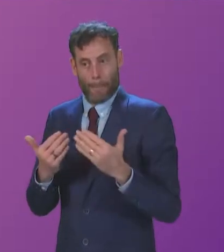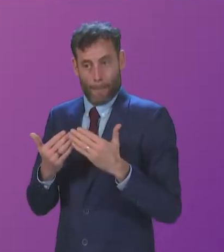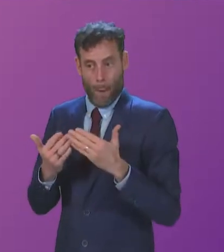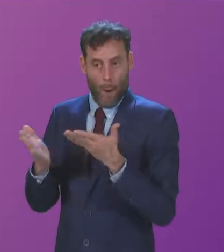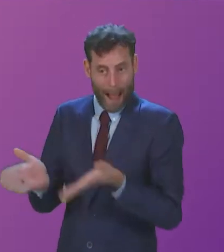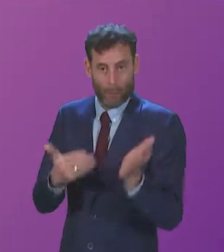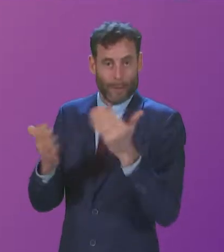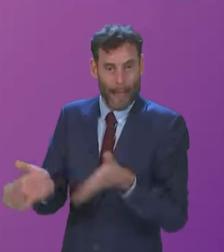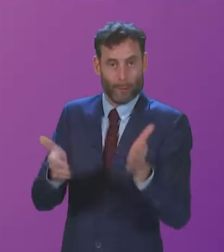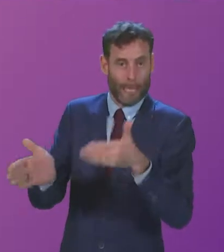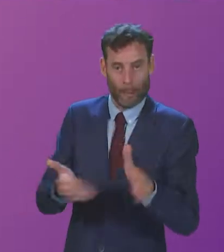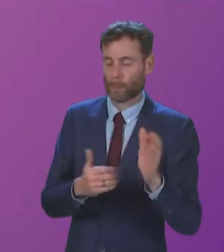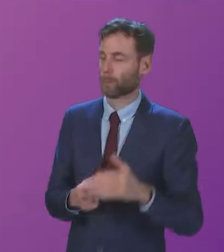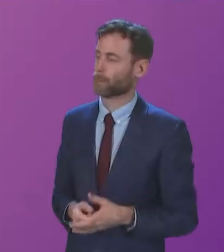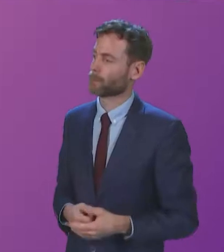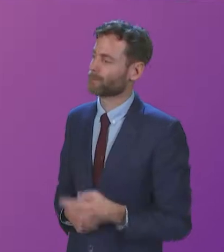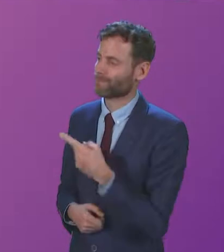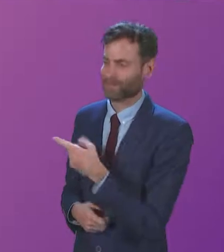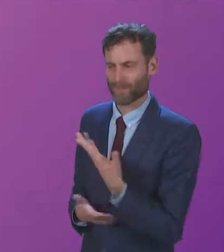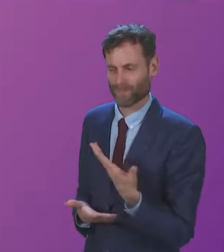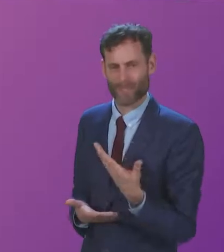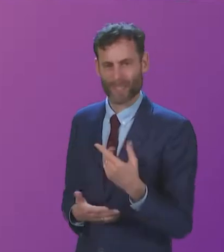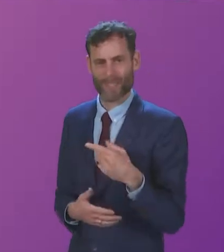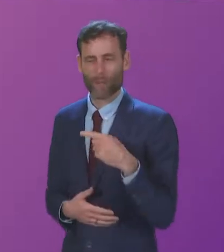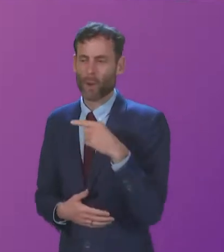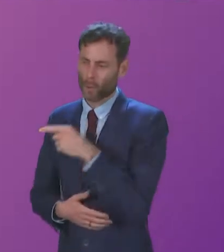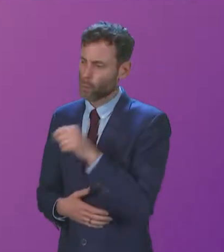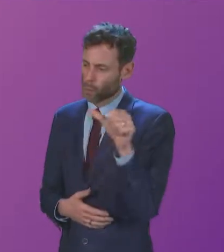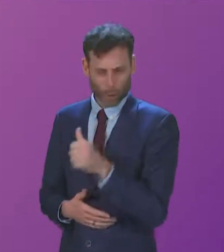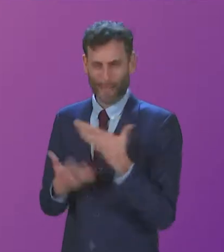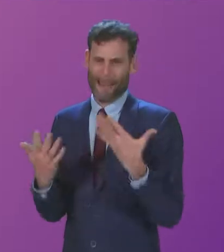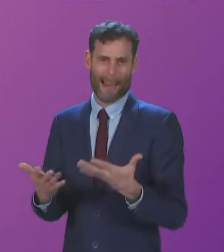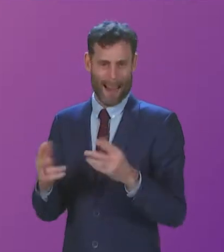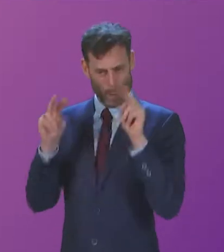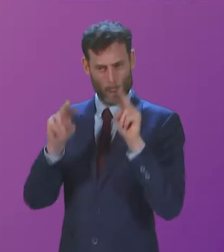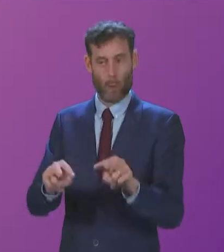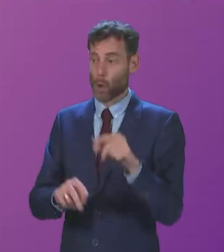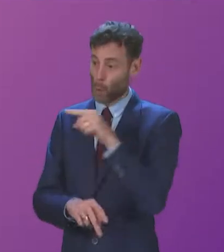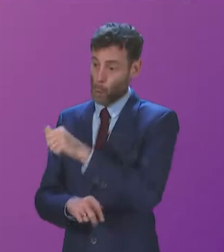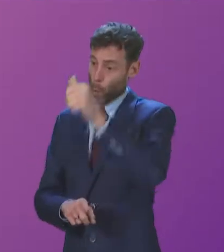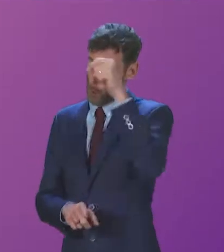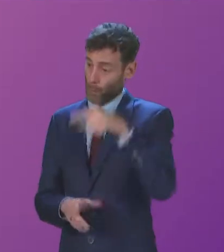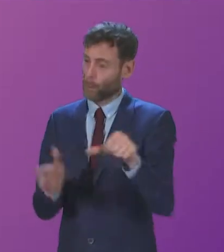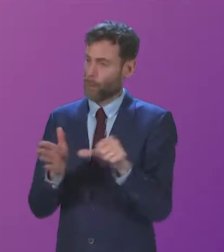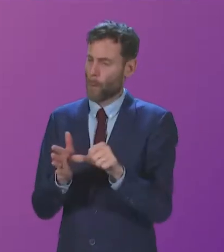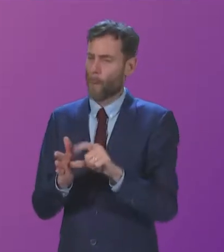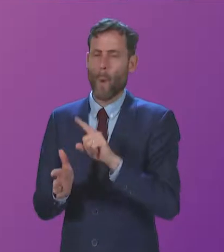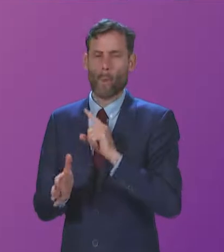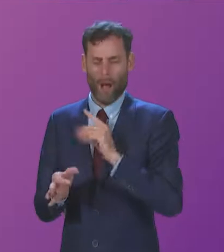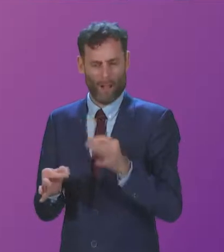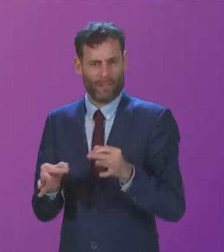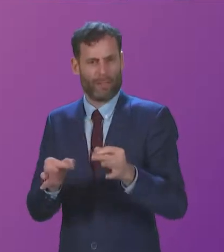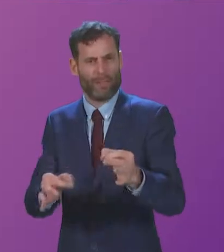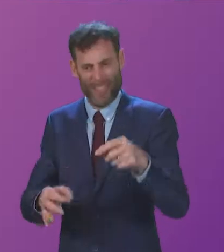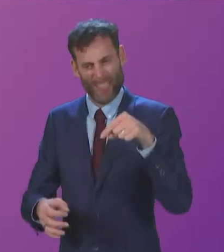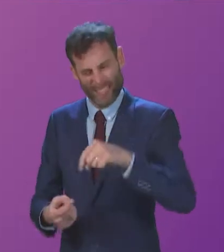With the grace of respect to the Cabinet Secretary, those numbers should be at the front of his mind, because he's absolutely right to identify this as a critical challenge